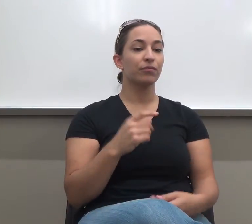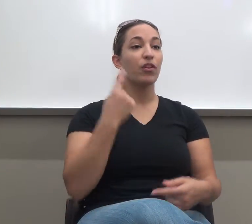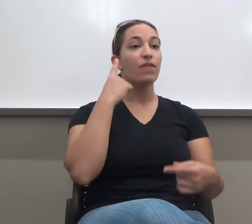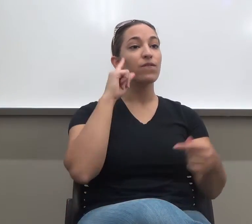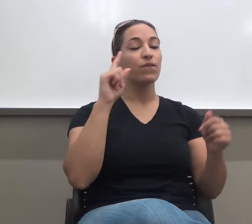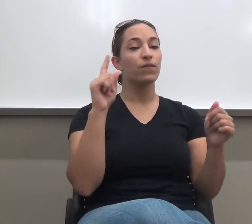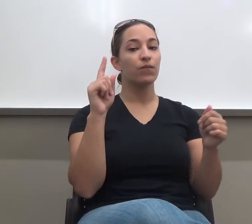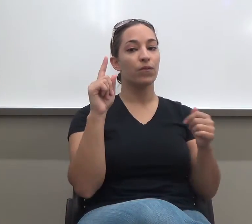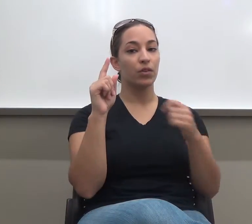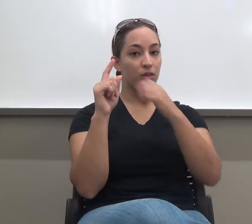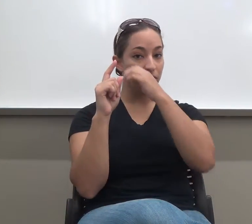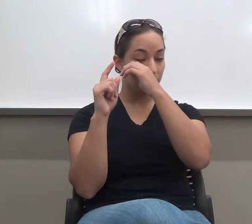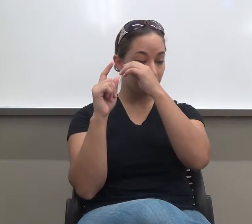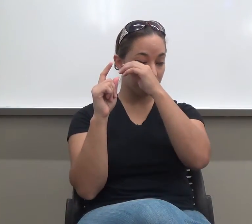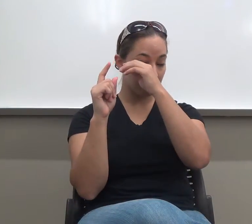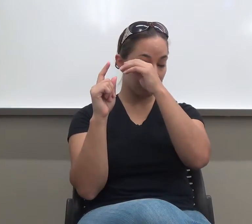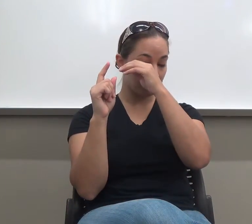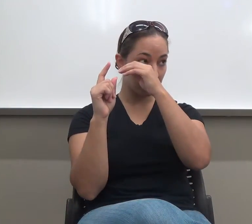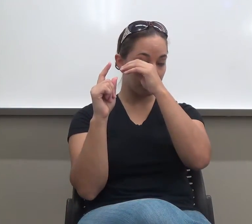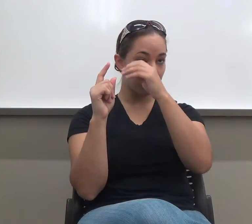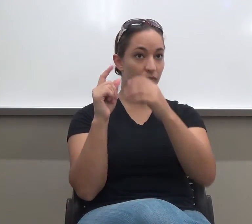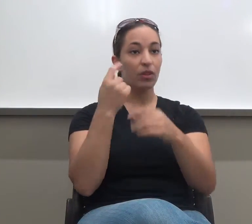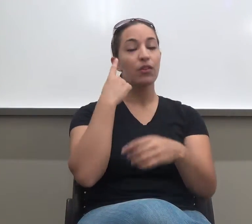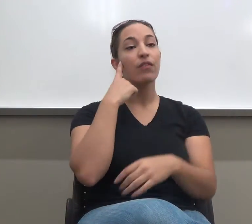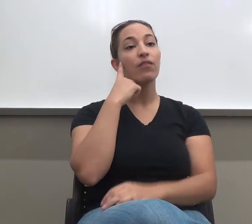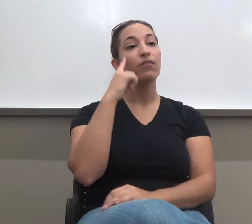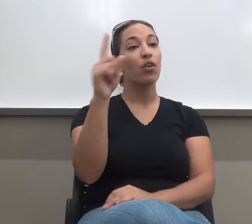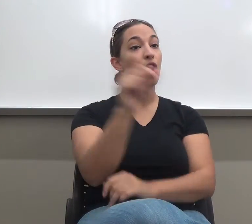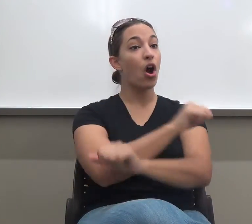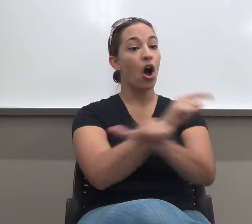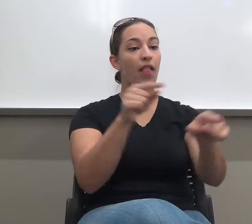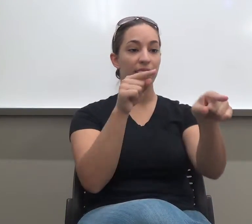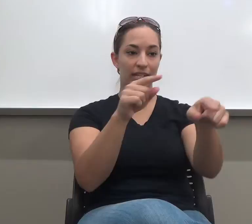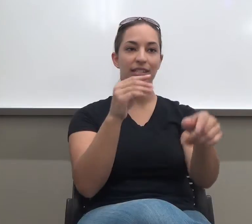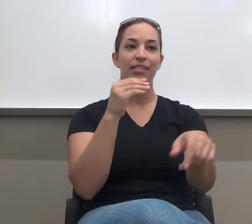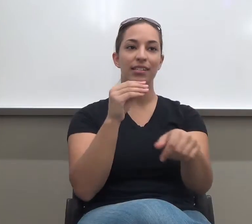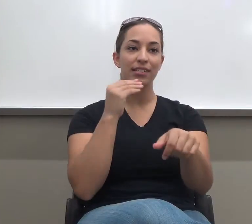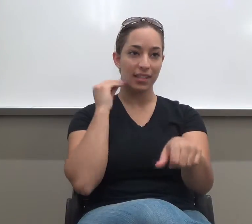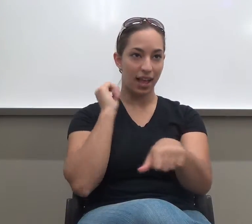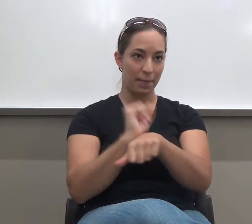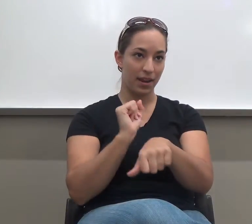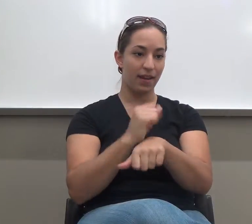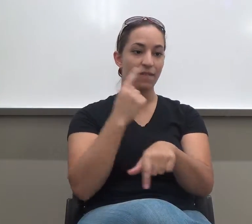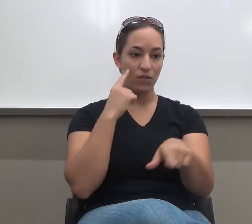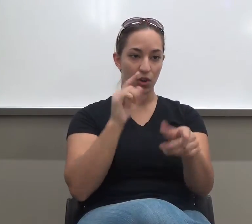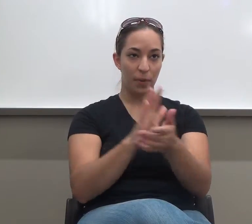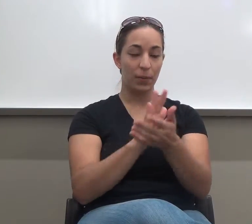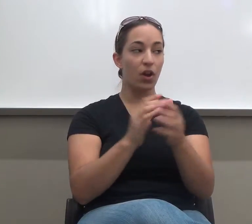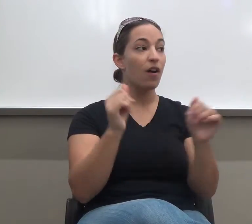and this is the assignment of your first paper in this class, you will receive a worksheet,